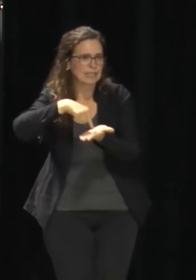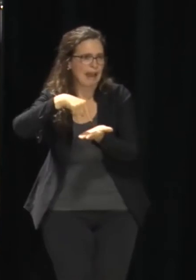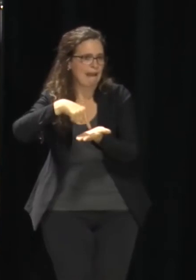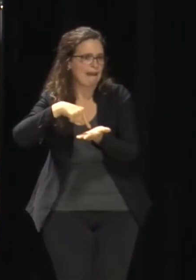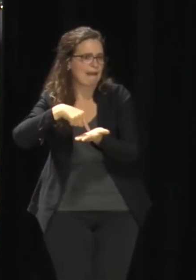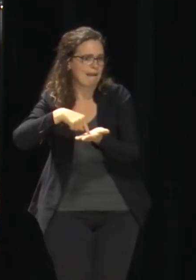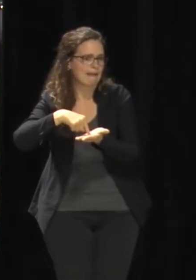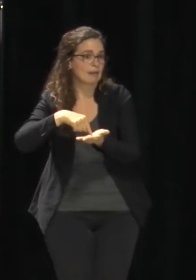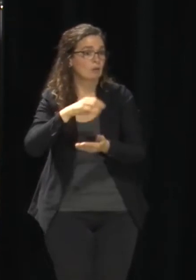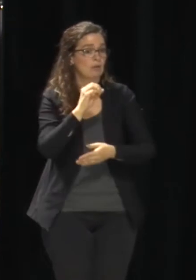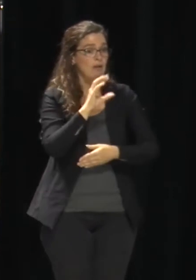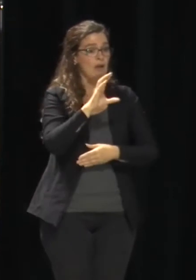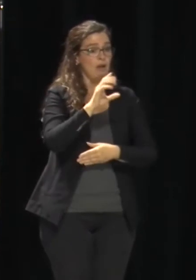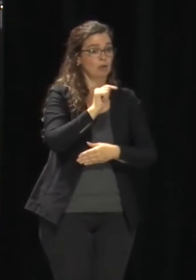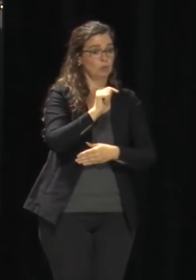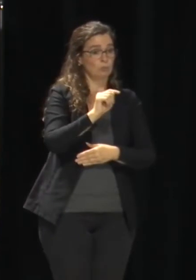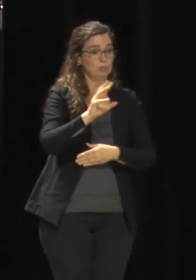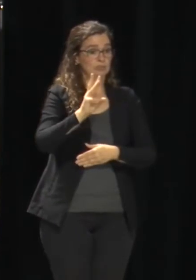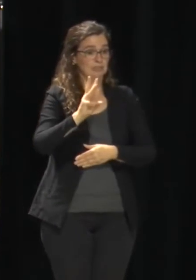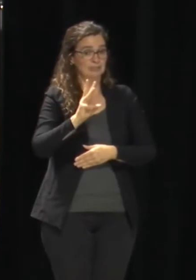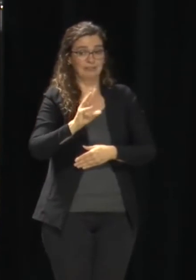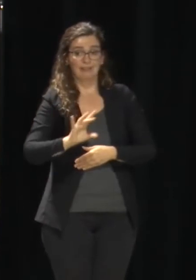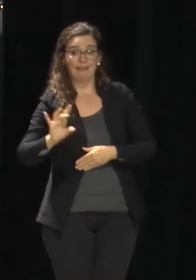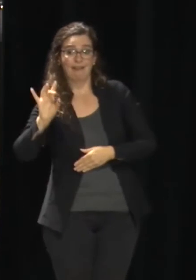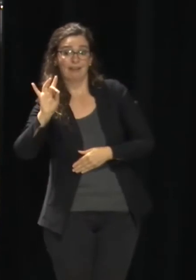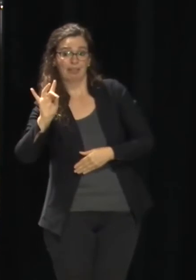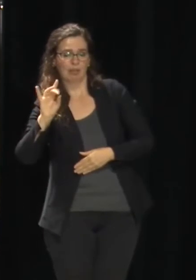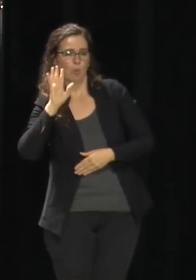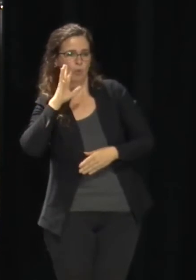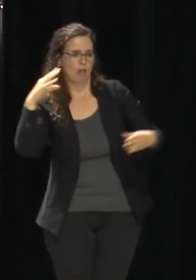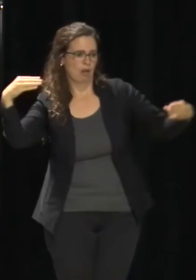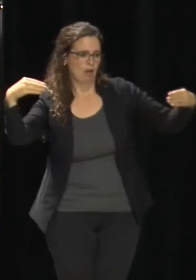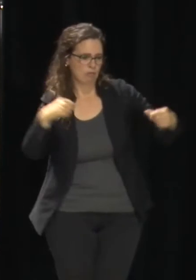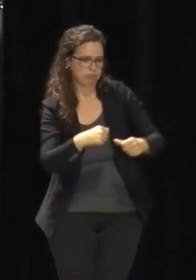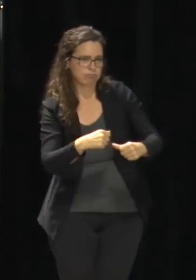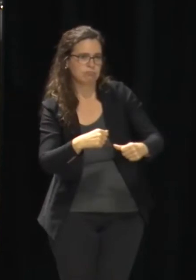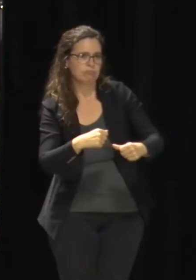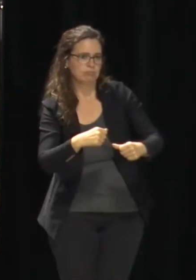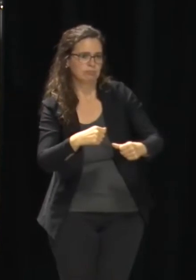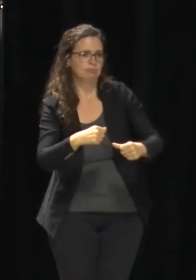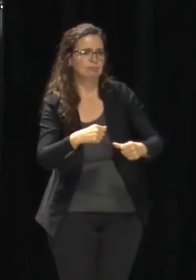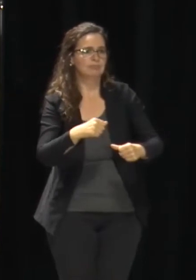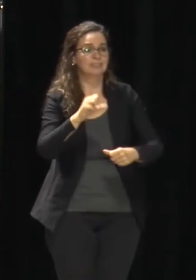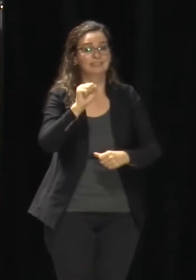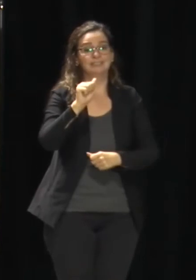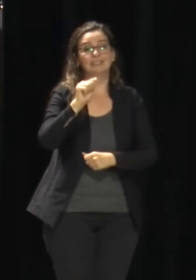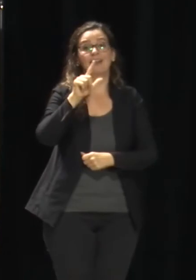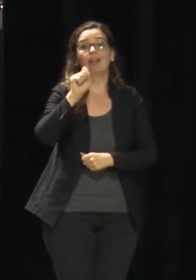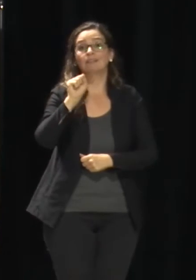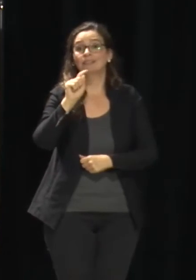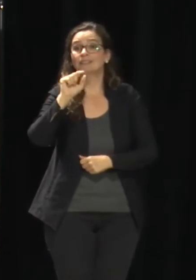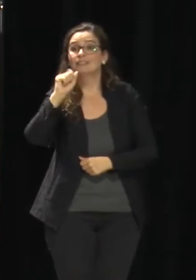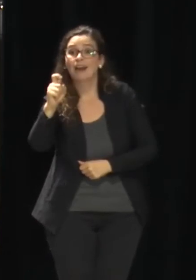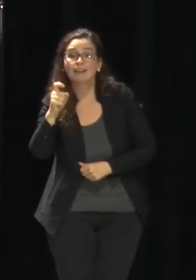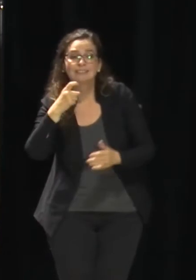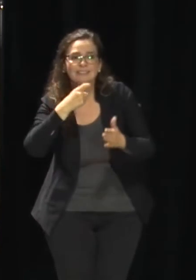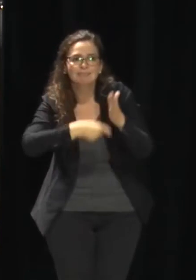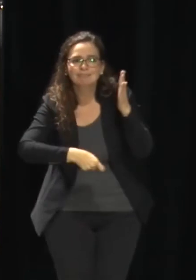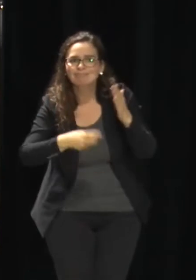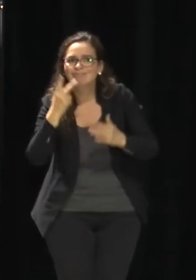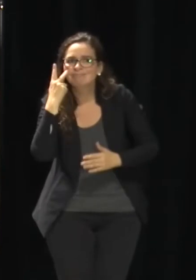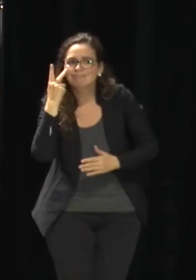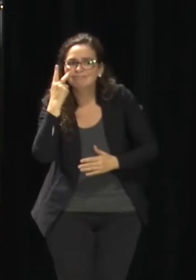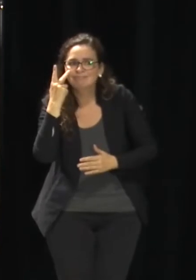and the 8th, we get two sales tax payments that week. If the sales tax goes in the right direction or stays on our projections,